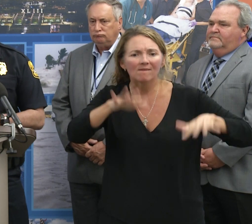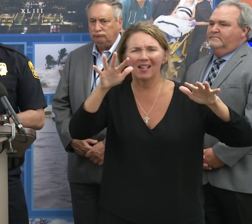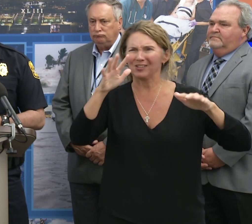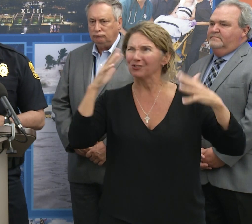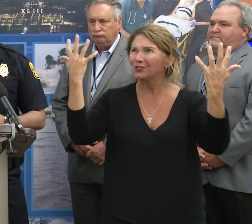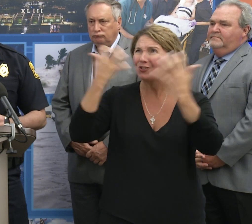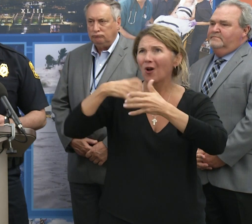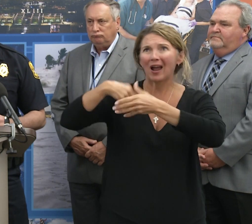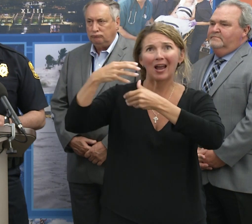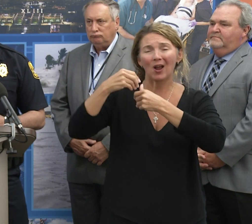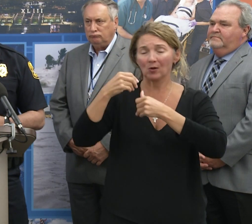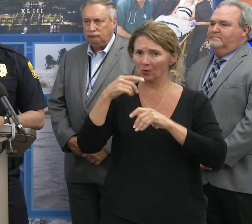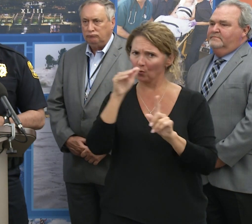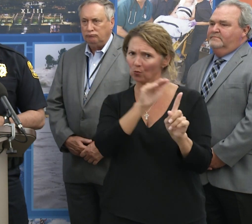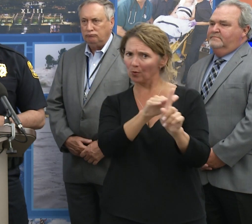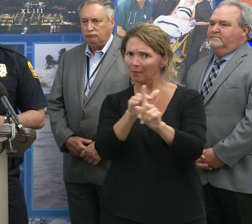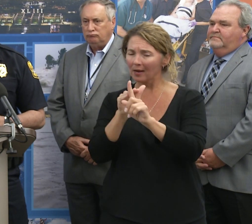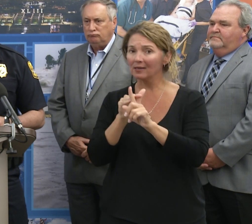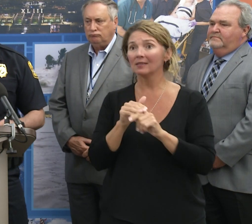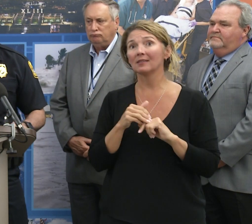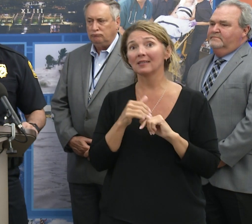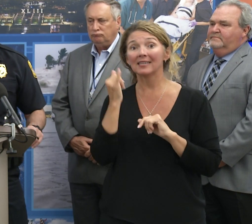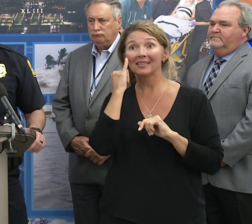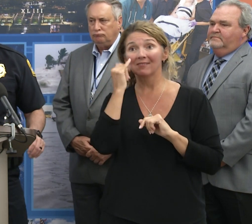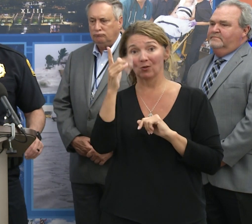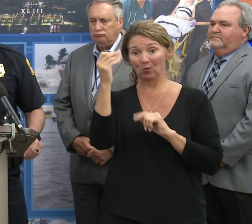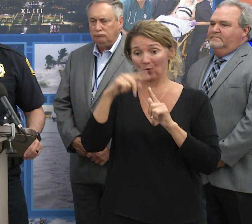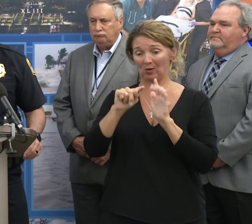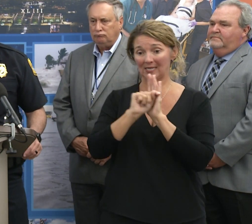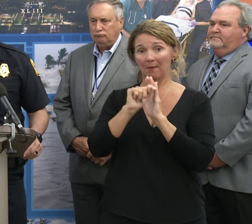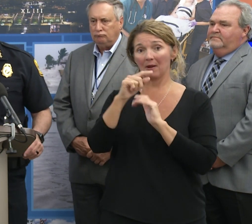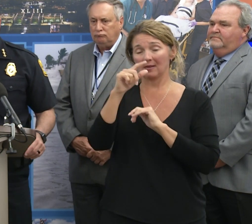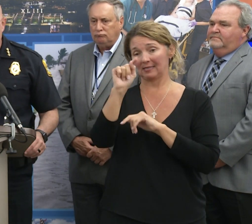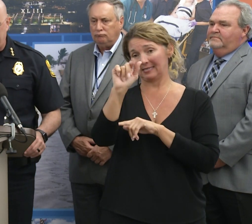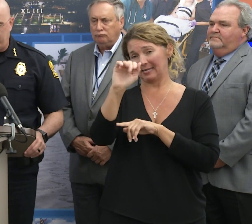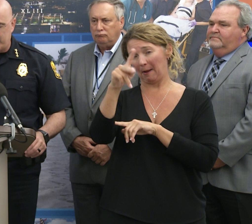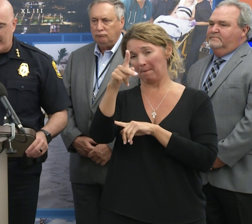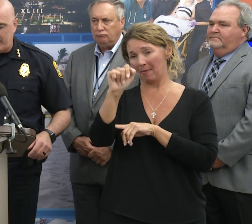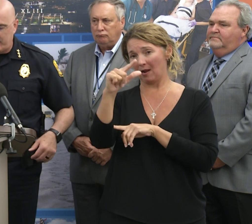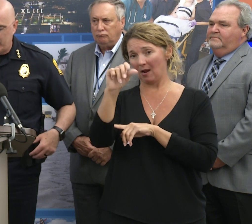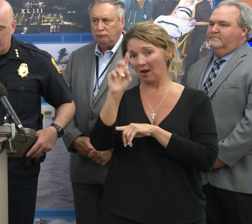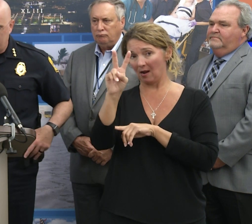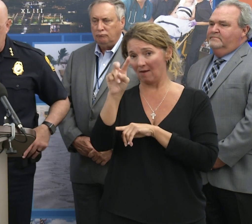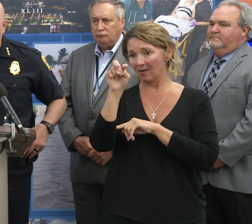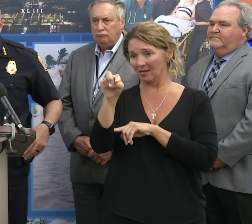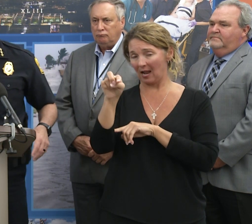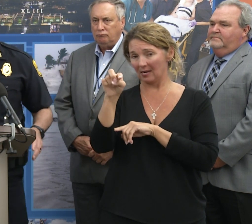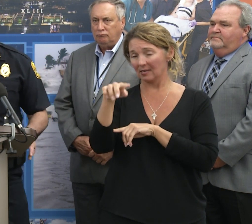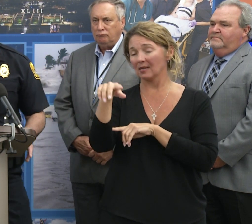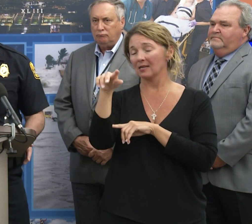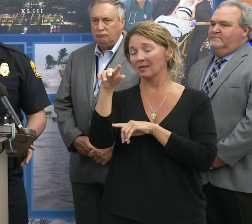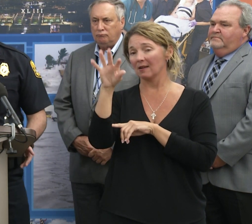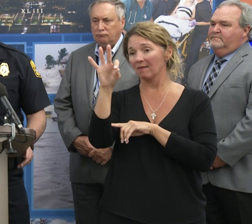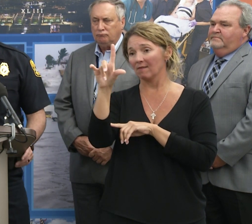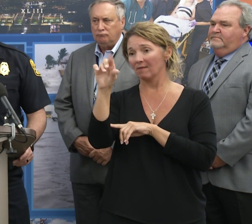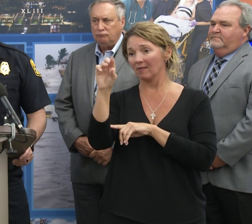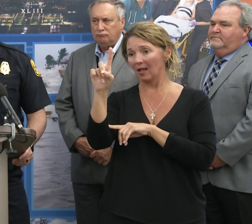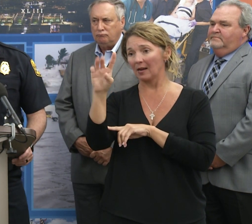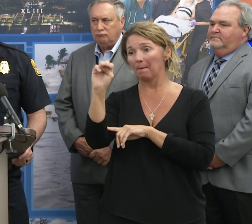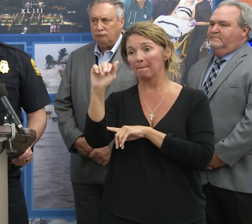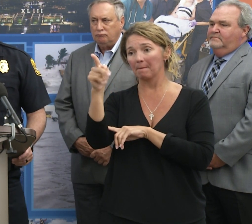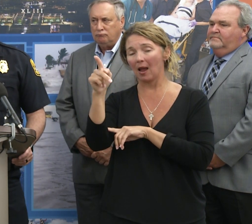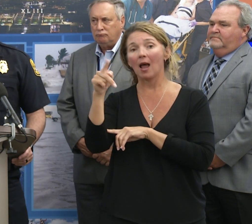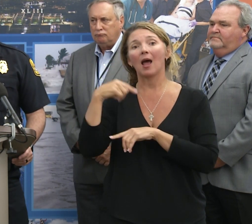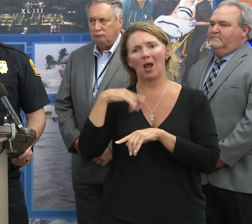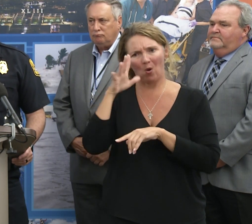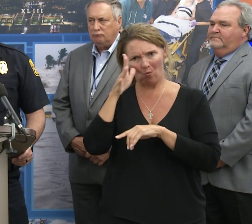pitch dark. And, you know, I want to remind everybody that if you go to tampagov.net flood map, uh, we actually put out where